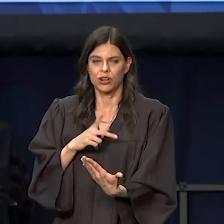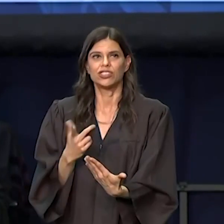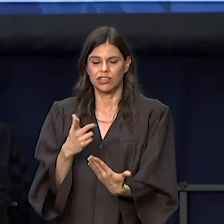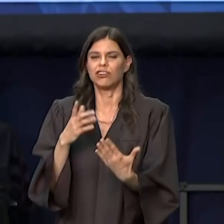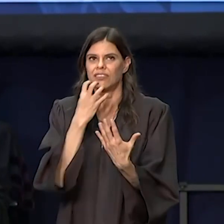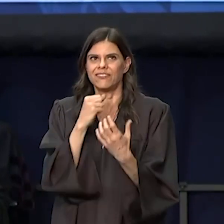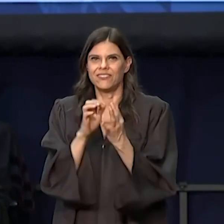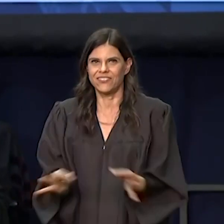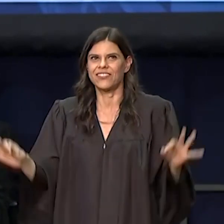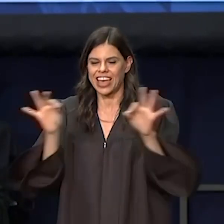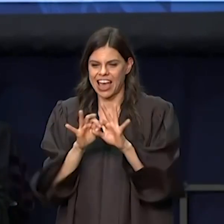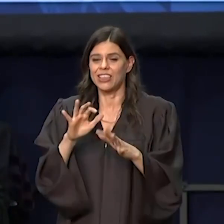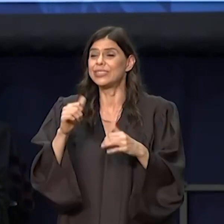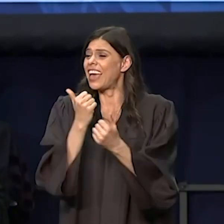of every decision I make.